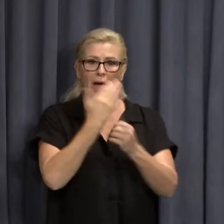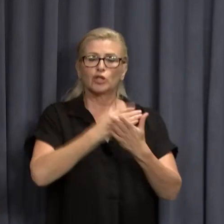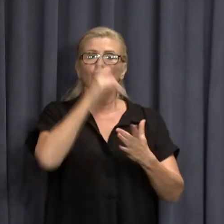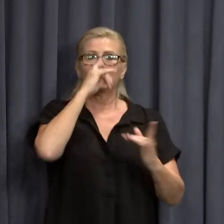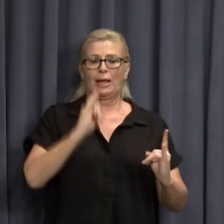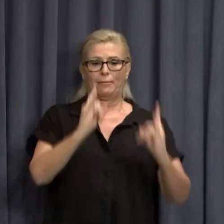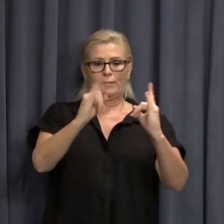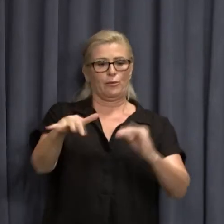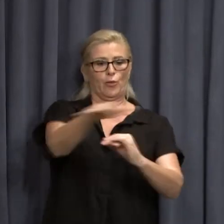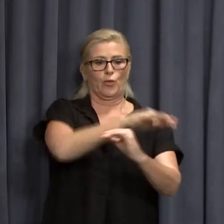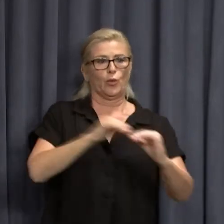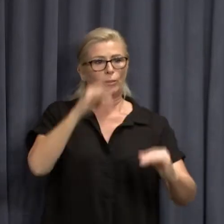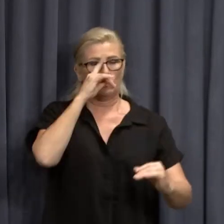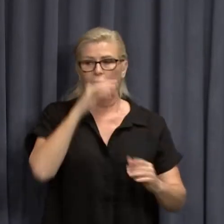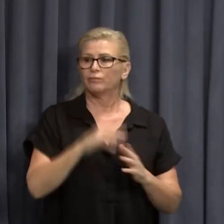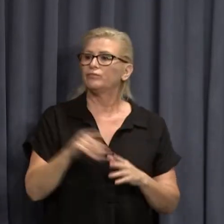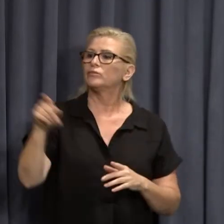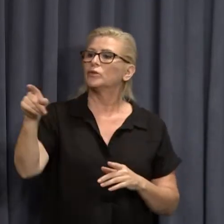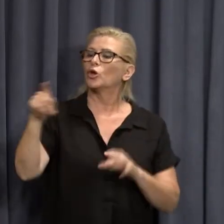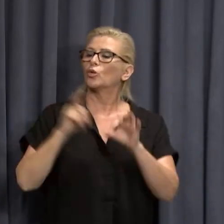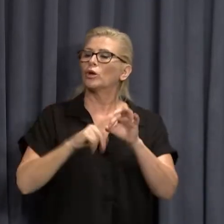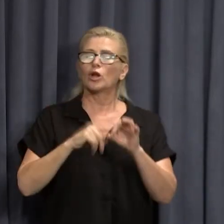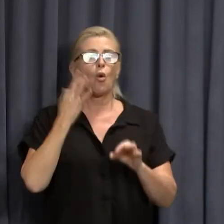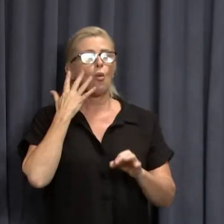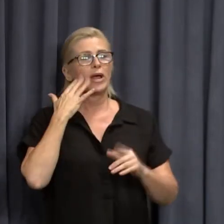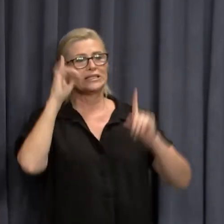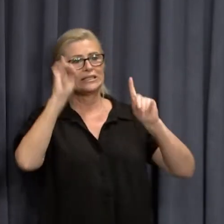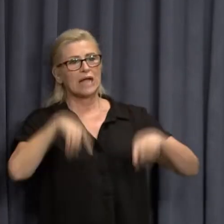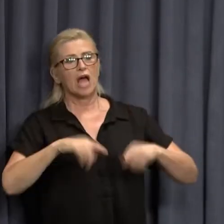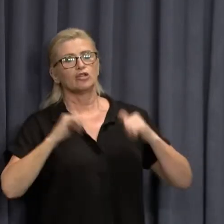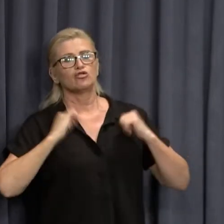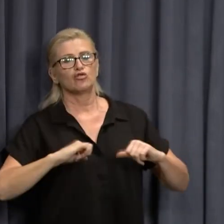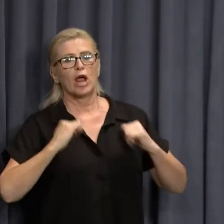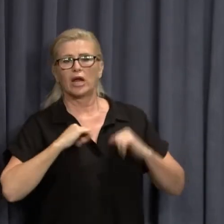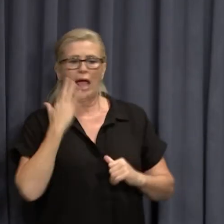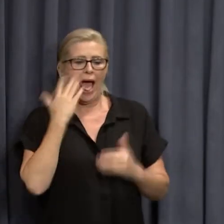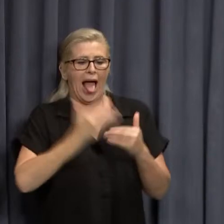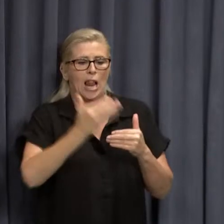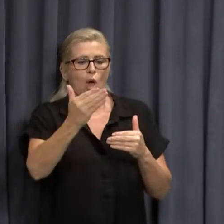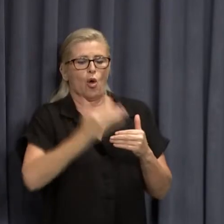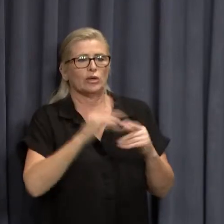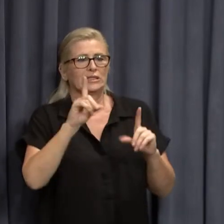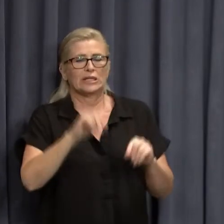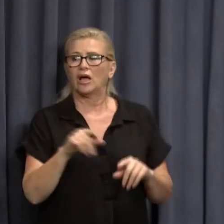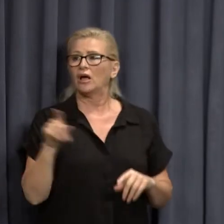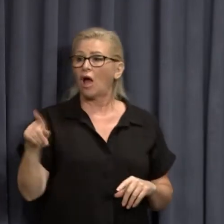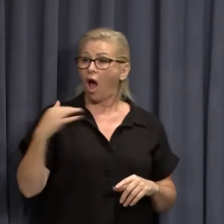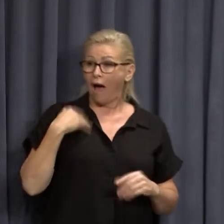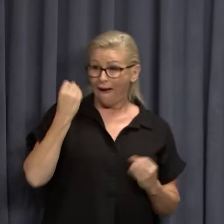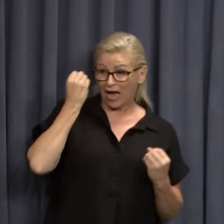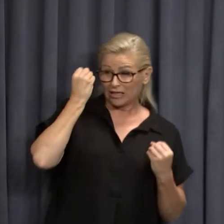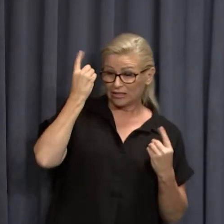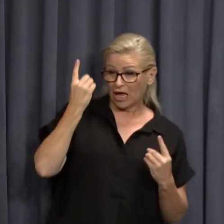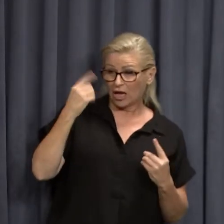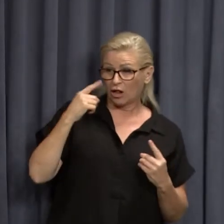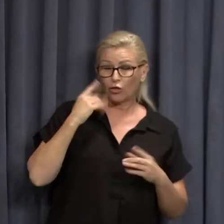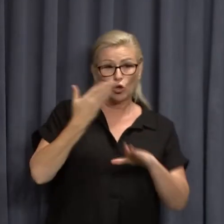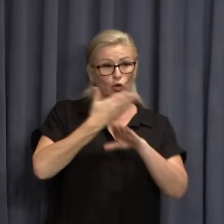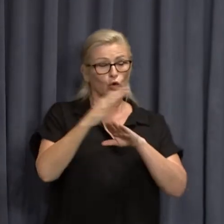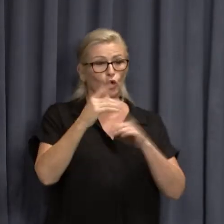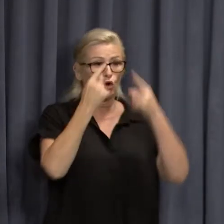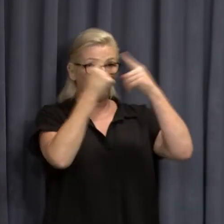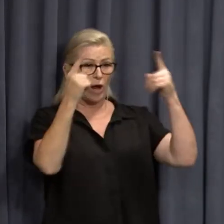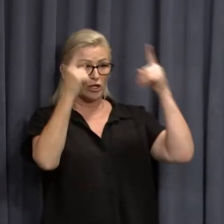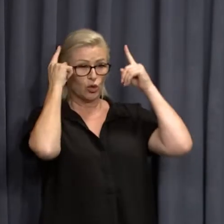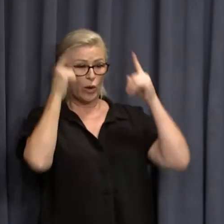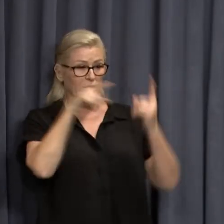those beds too. When did that start that training? What period will that sort of take? My understanding is the new grad intake and